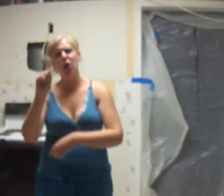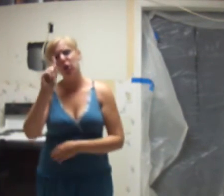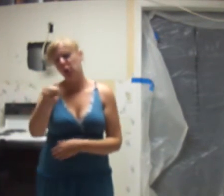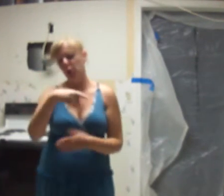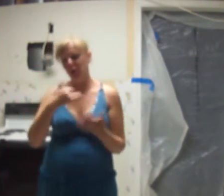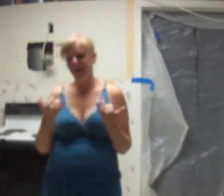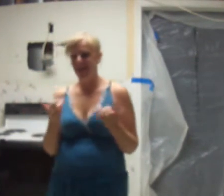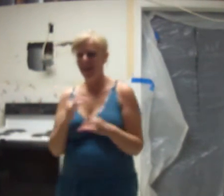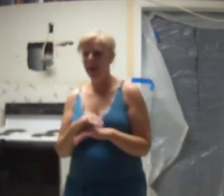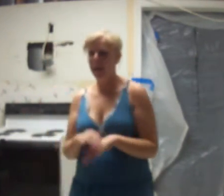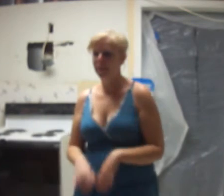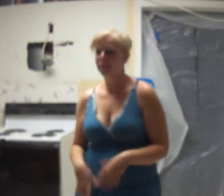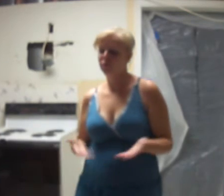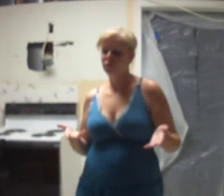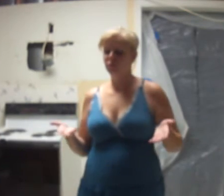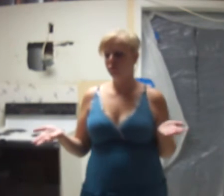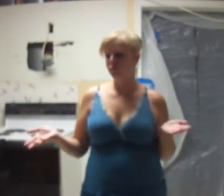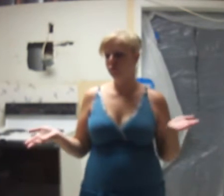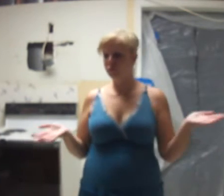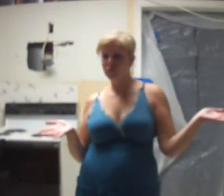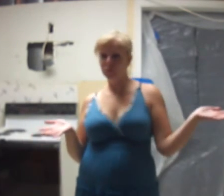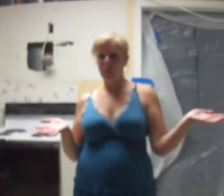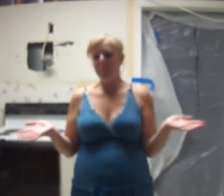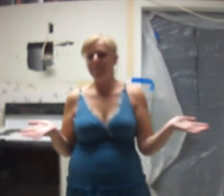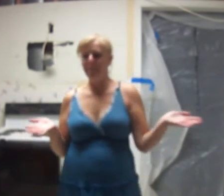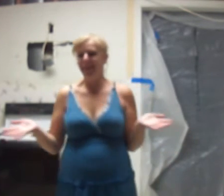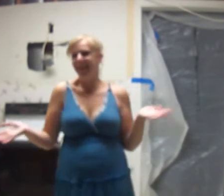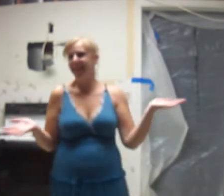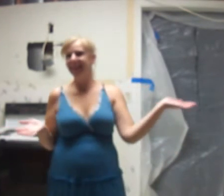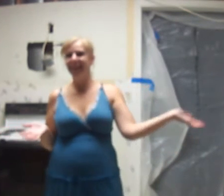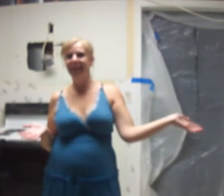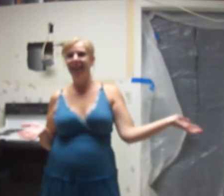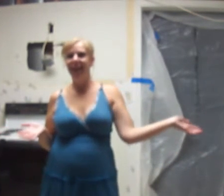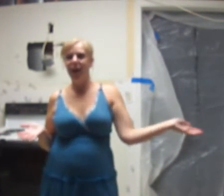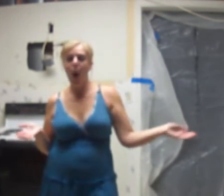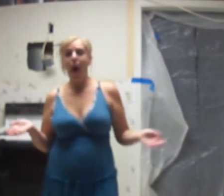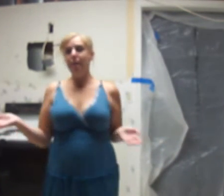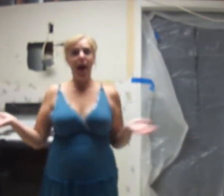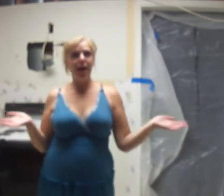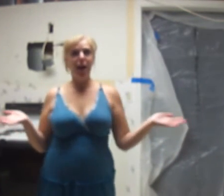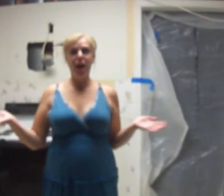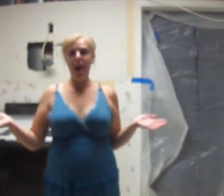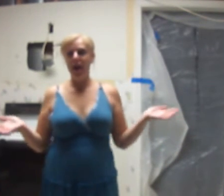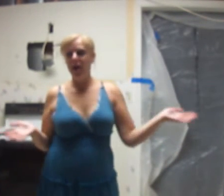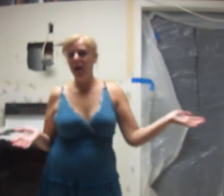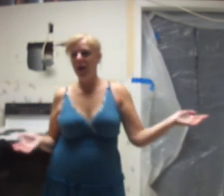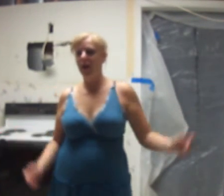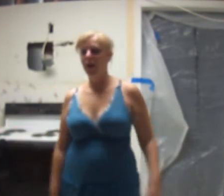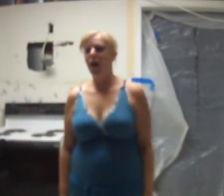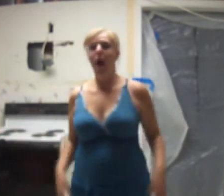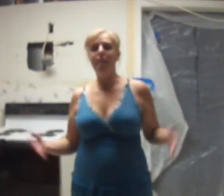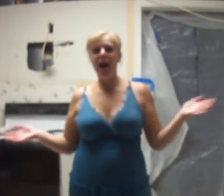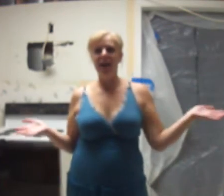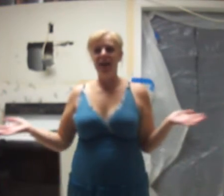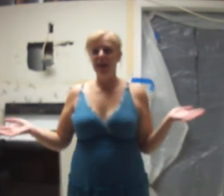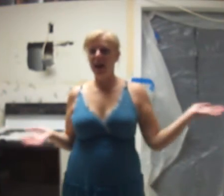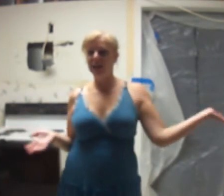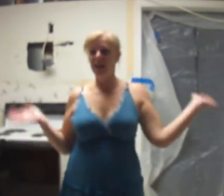want you to deny it I'm not going do